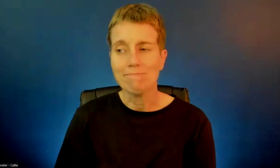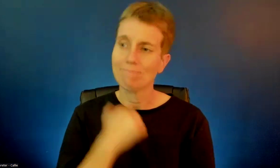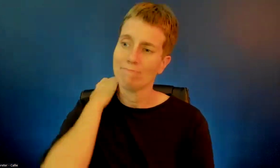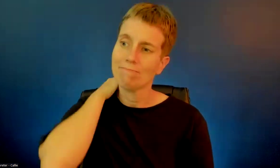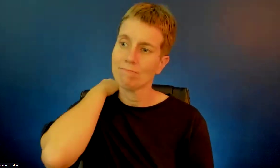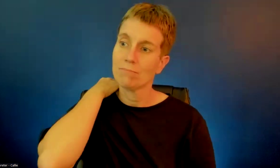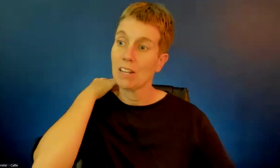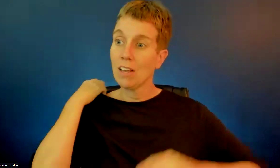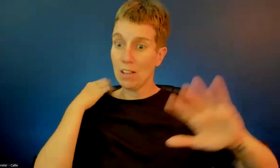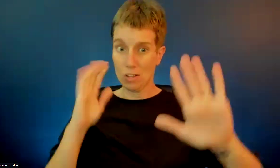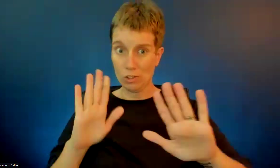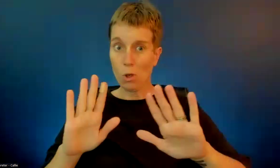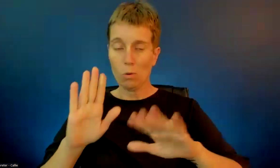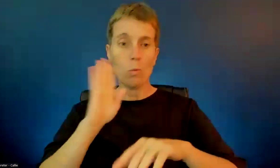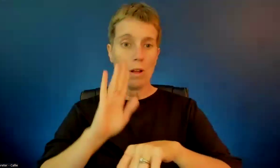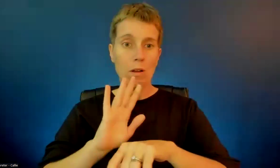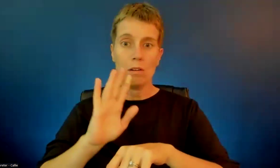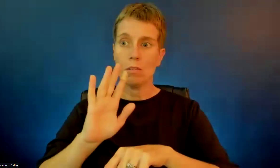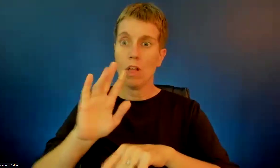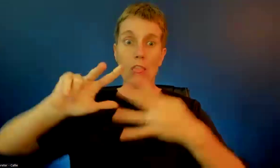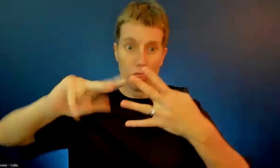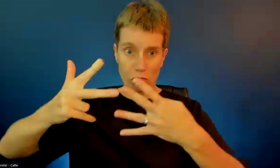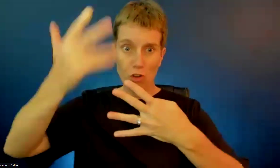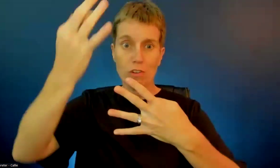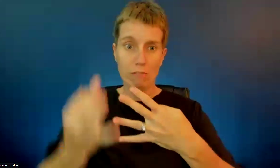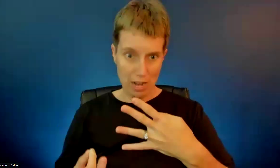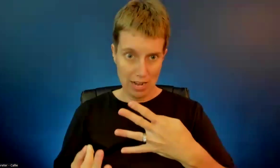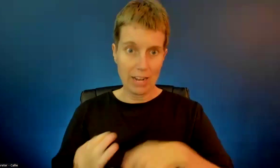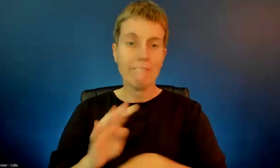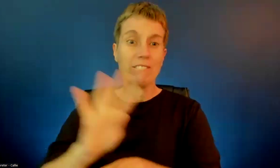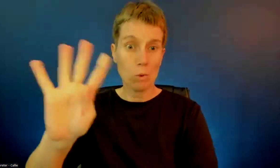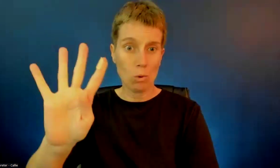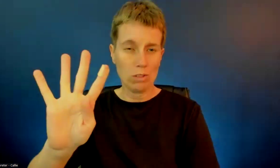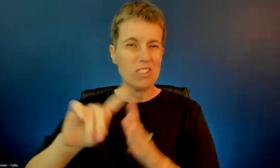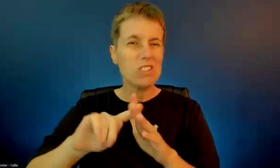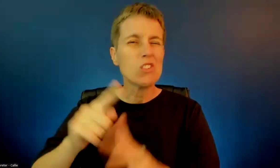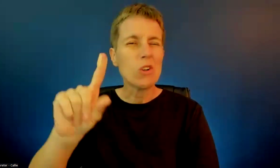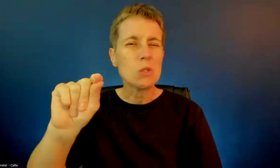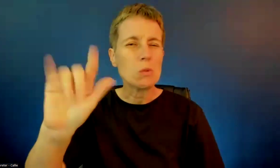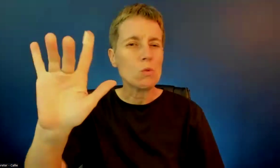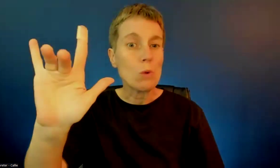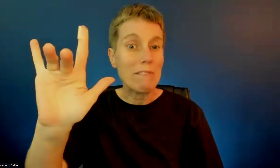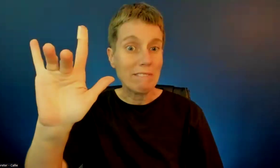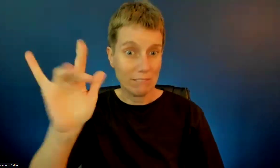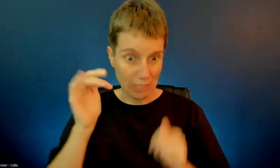So, we do it at four o'clock on the third Friday. Does anybody have a problem with that?